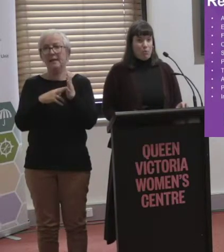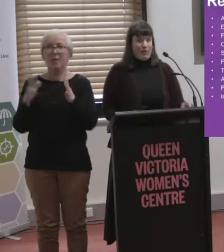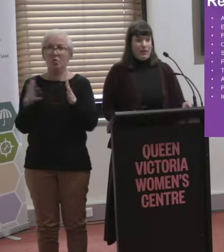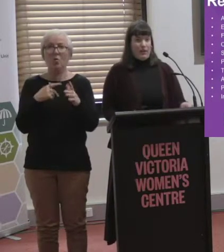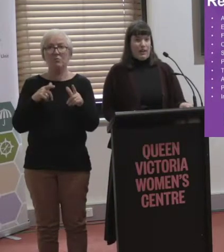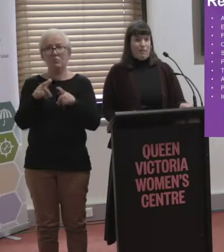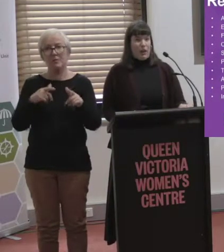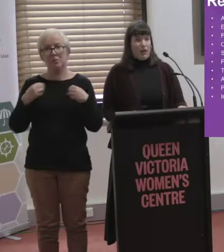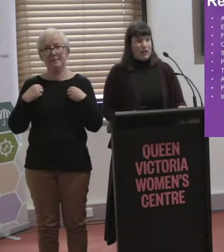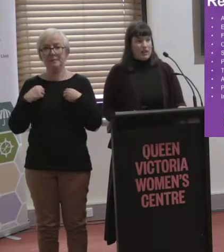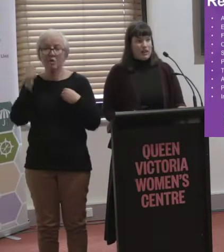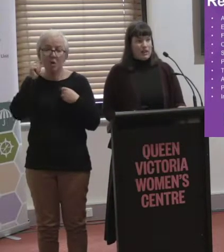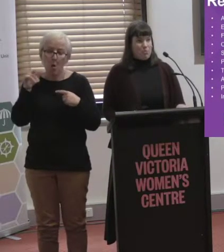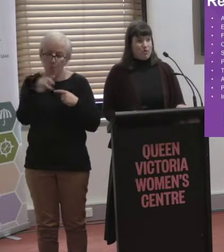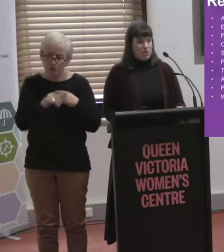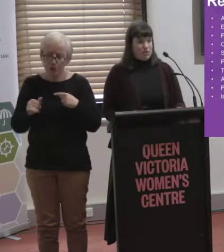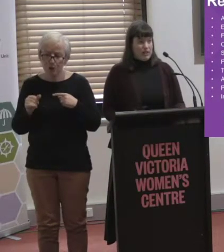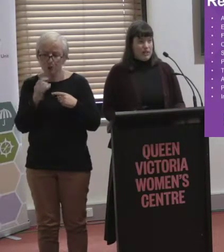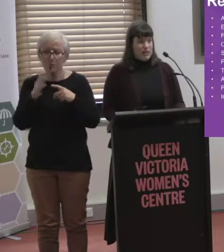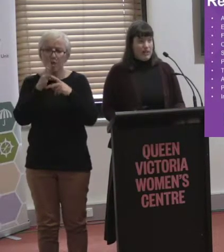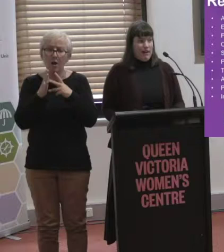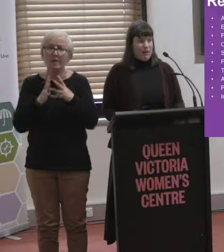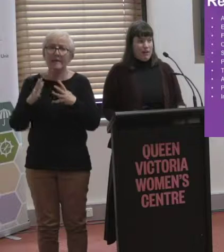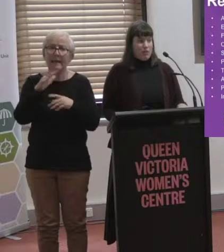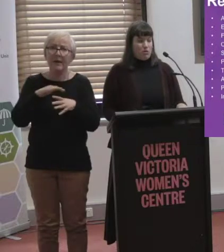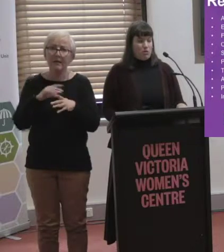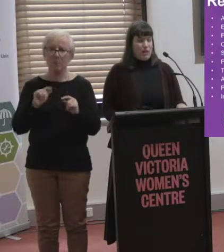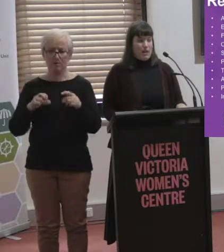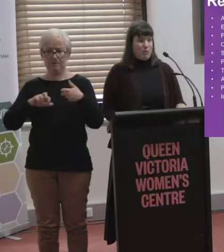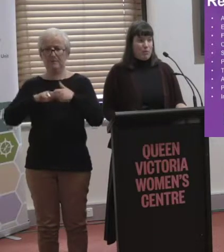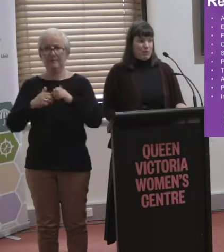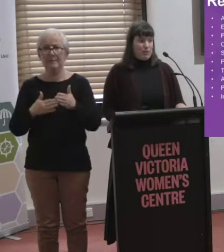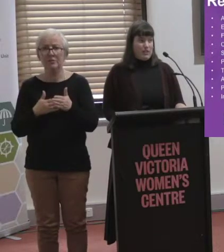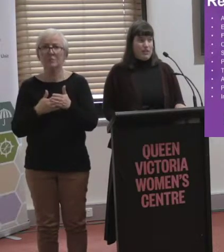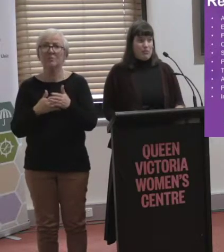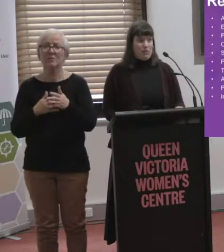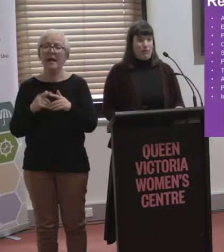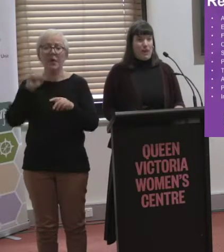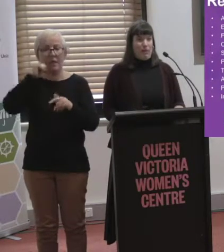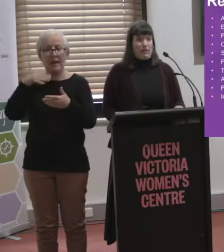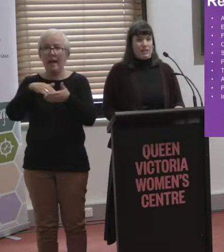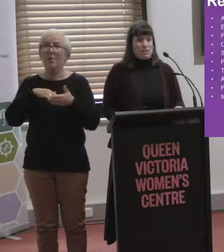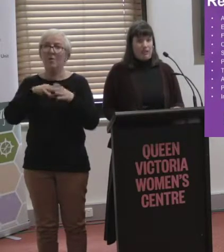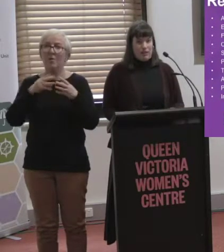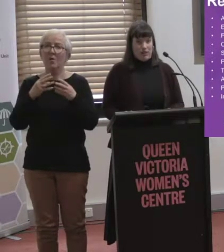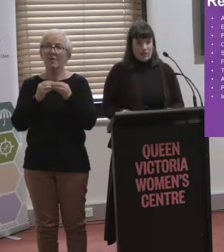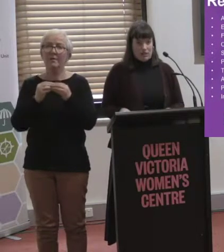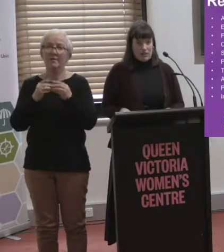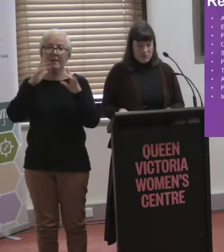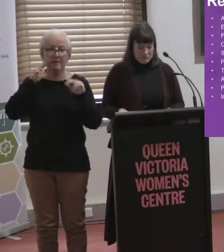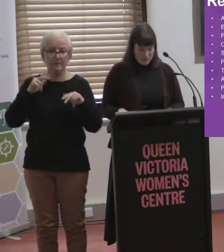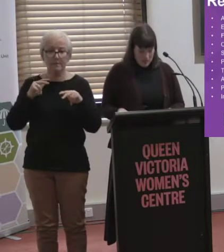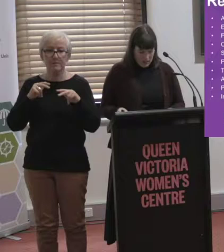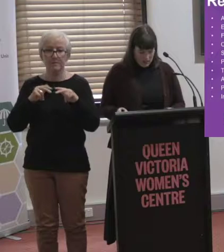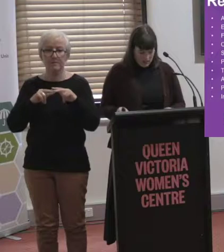where the priority areas are, what the issues are, and it will also help, again, with the assessment of how accessible our transport